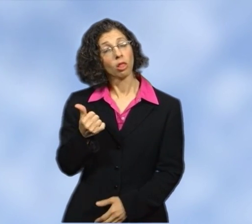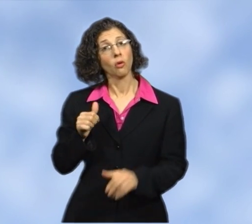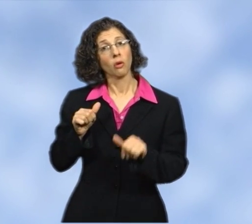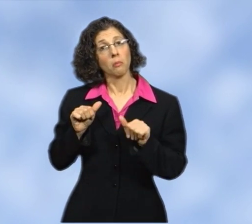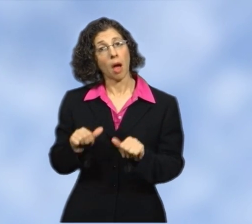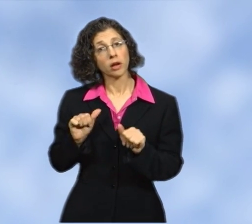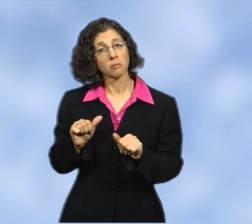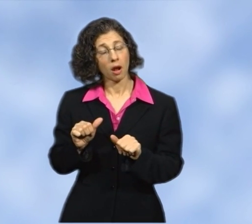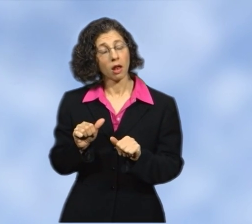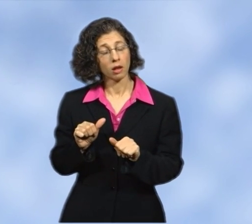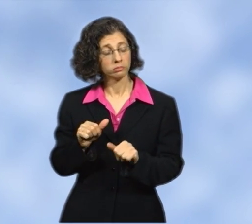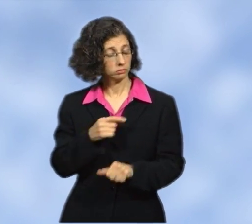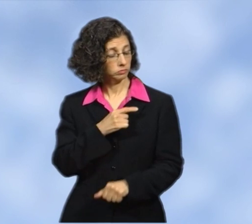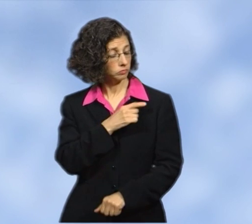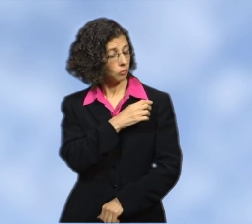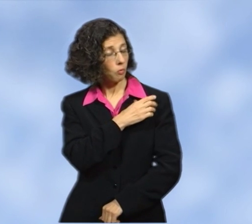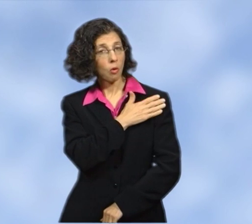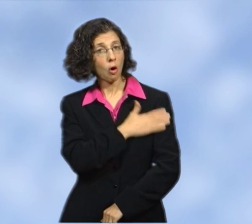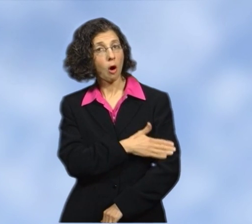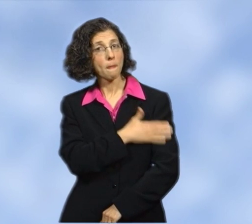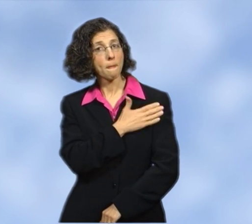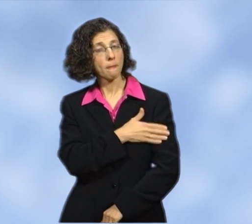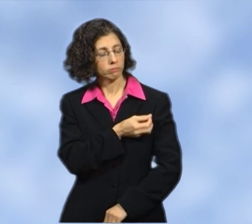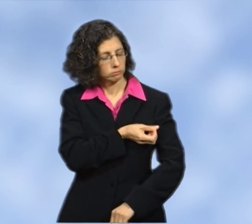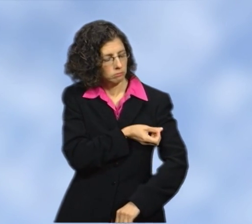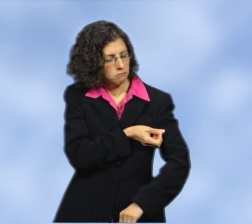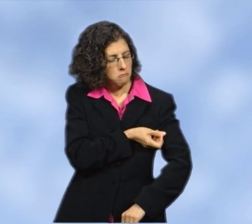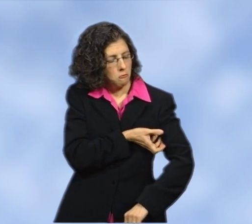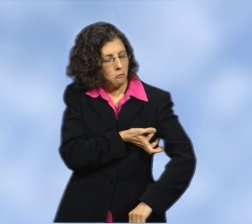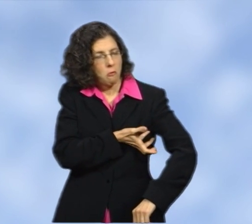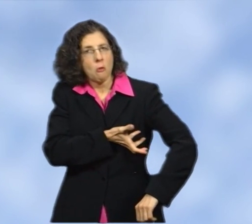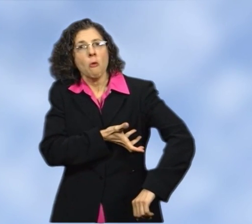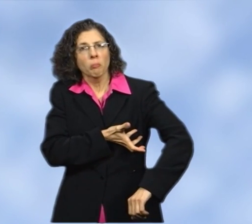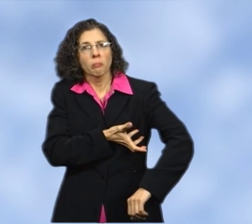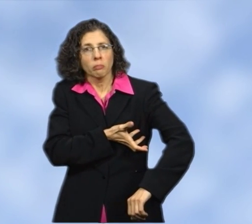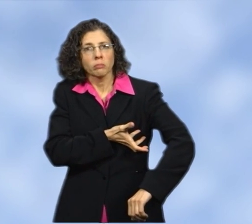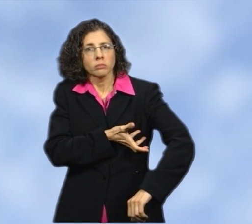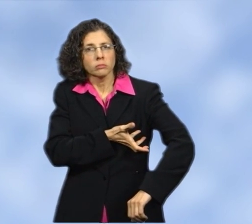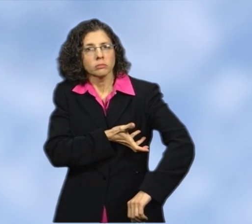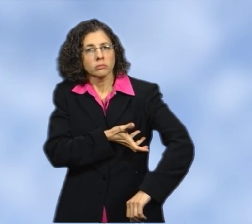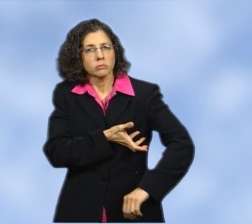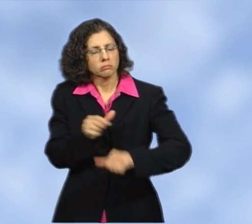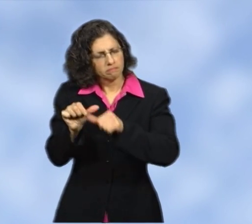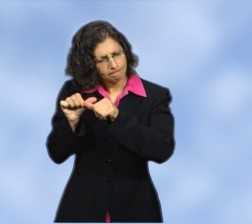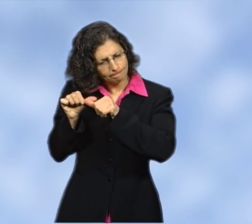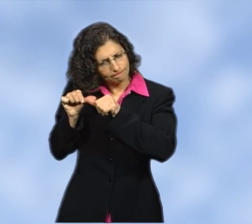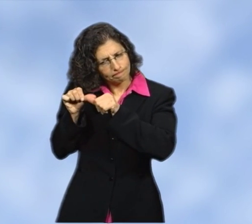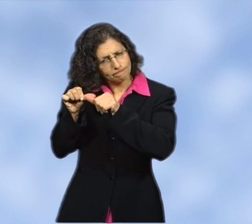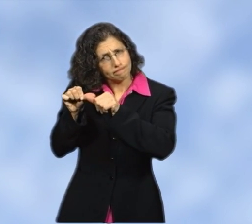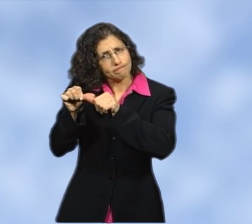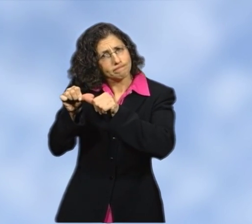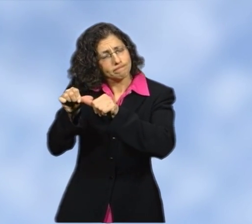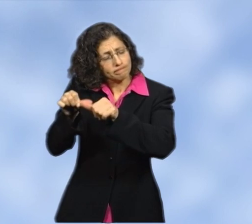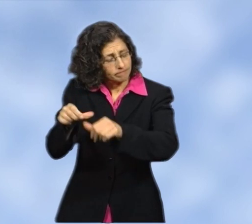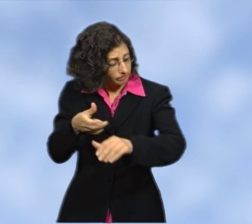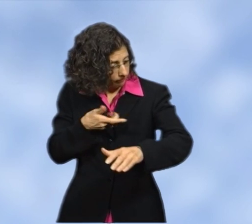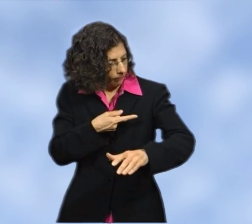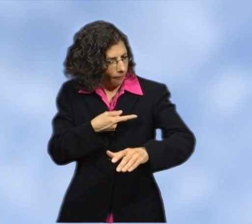A second possible side effect of the lymph node removal is persistent and